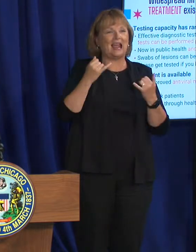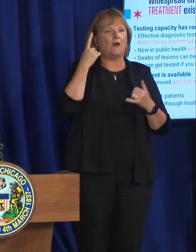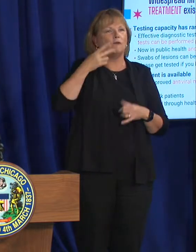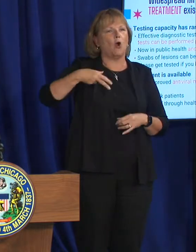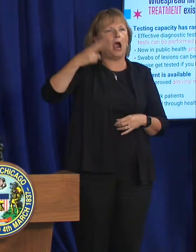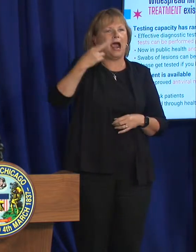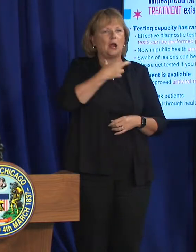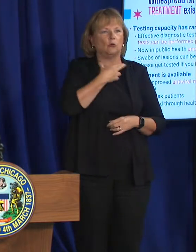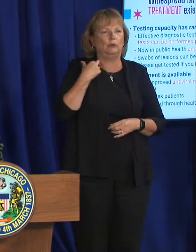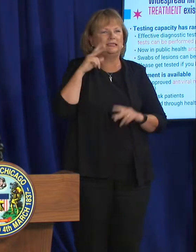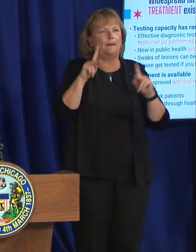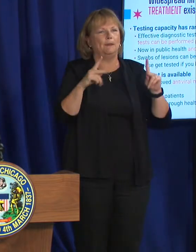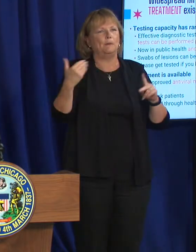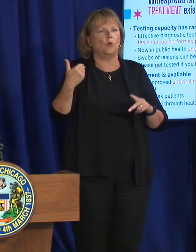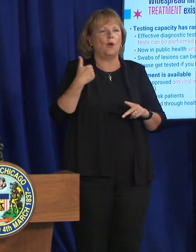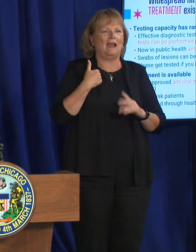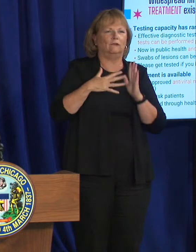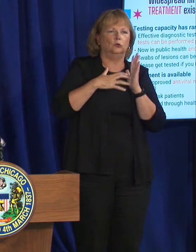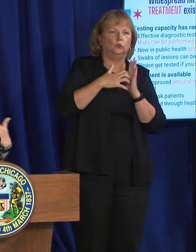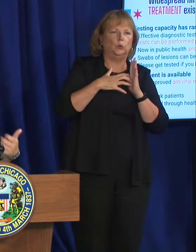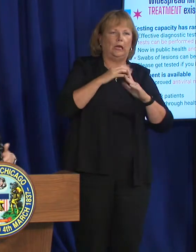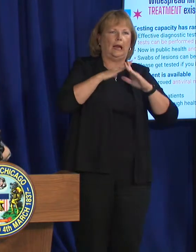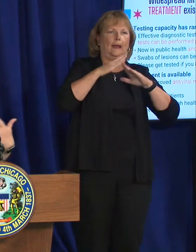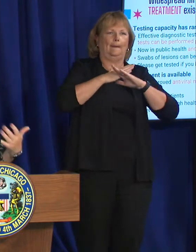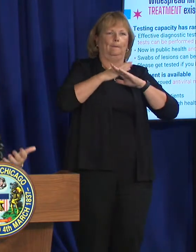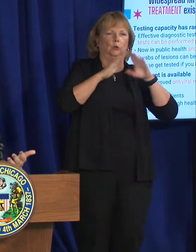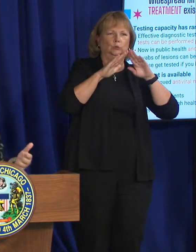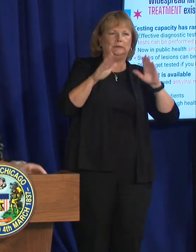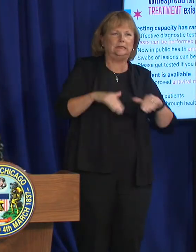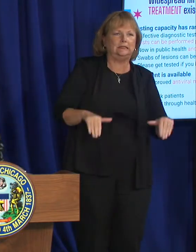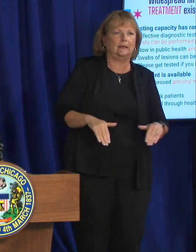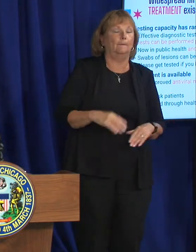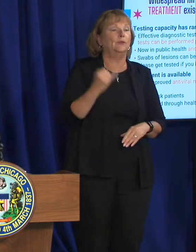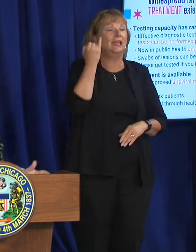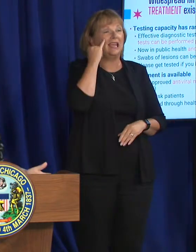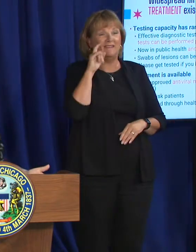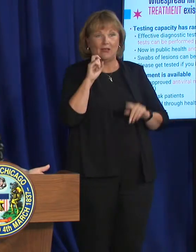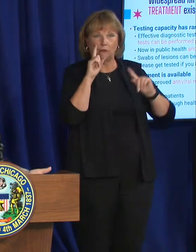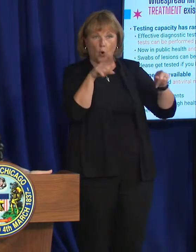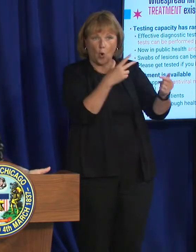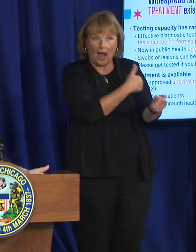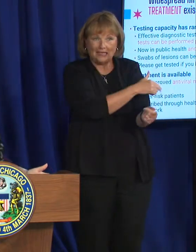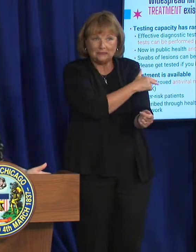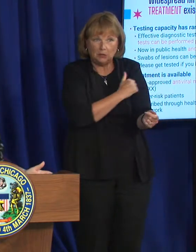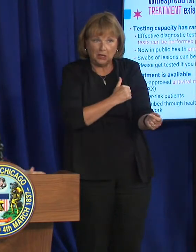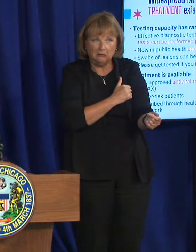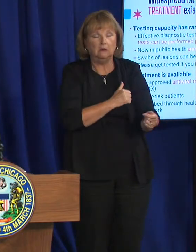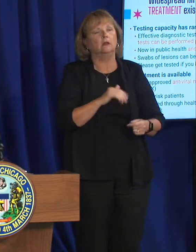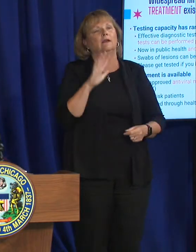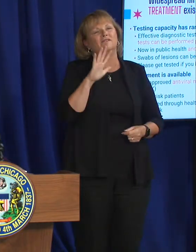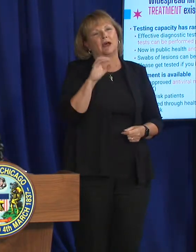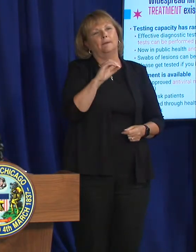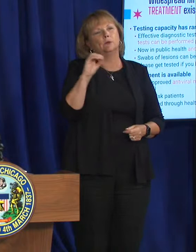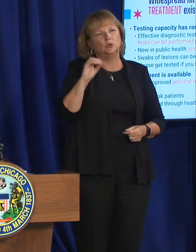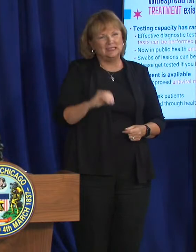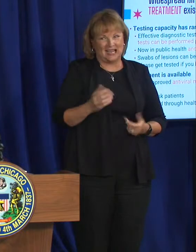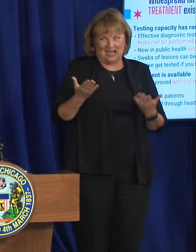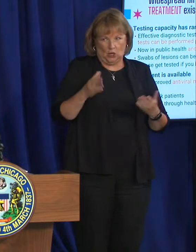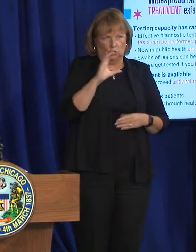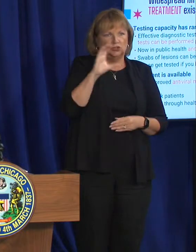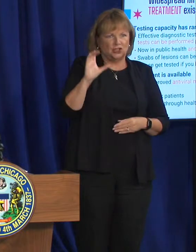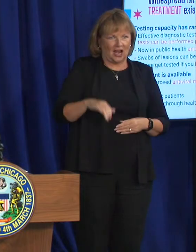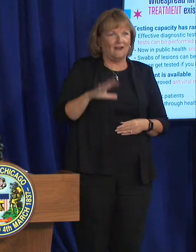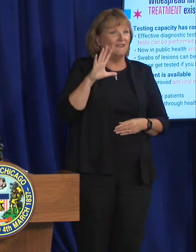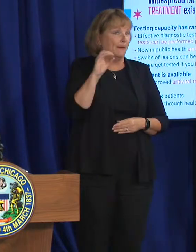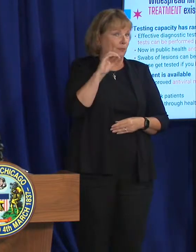patients, people who are immunocompromised. Certainly, if folks are needing to go to the hospital, about 5% of our cases in Chicago